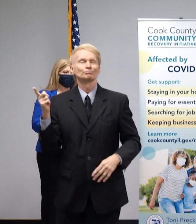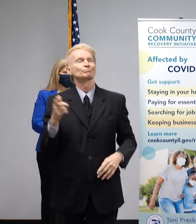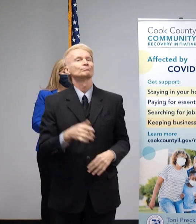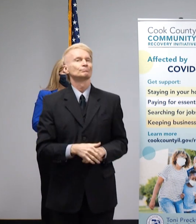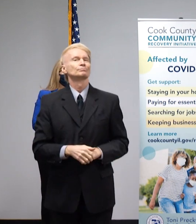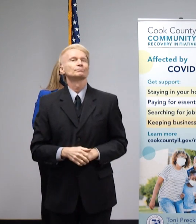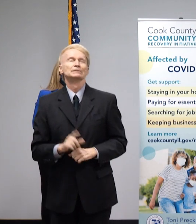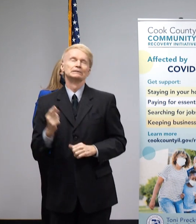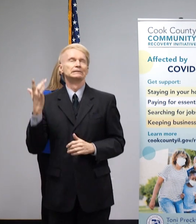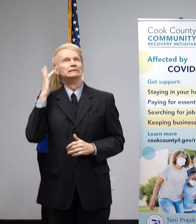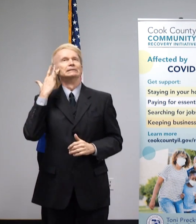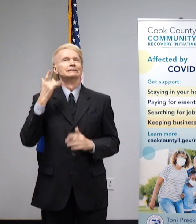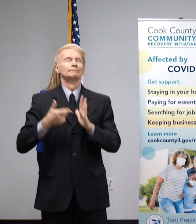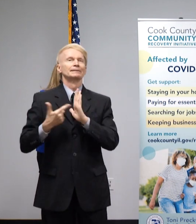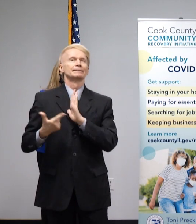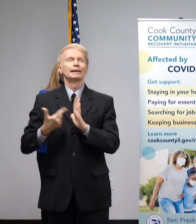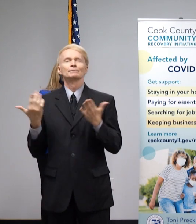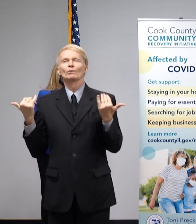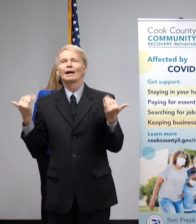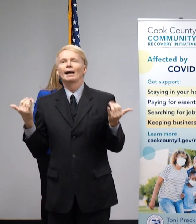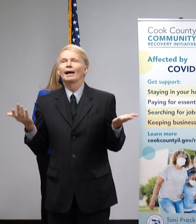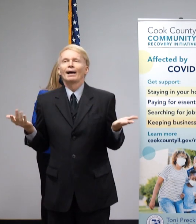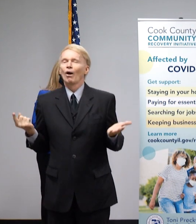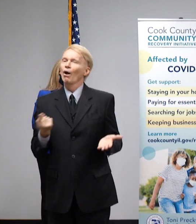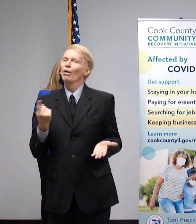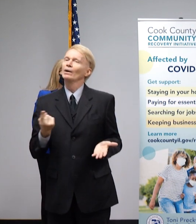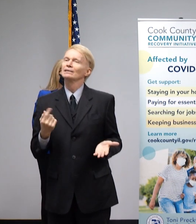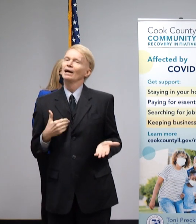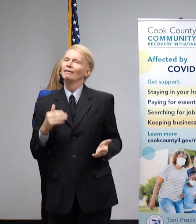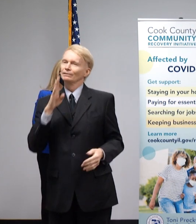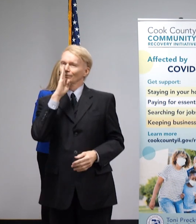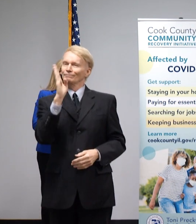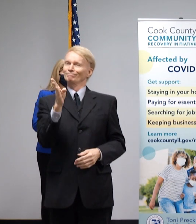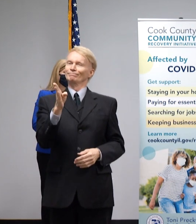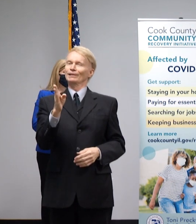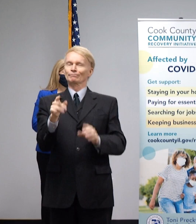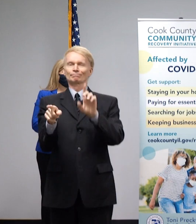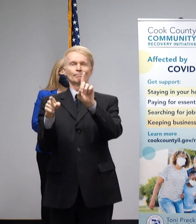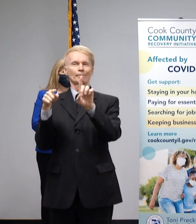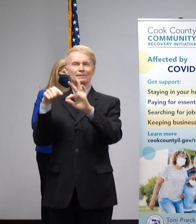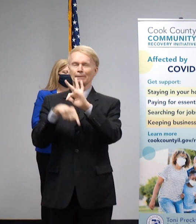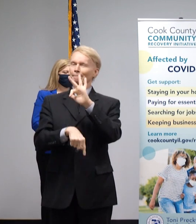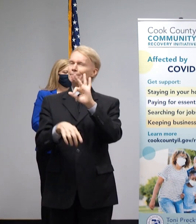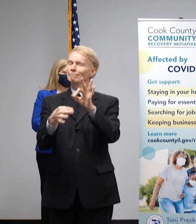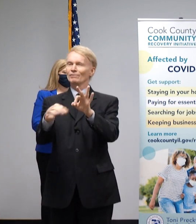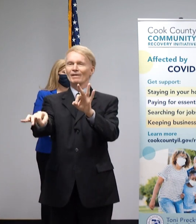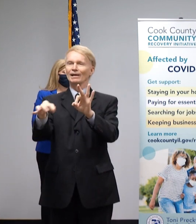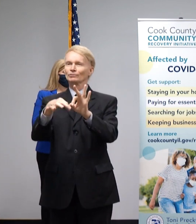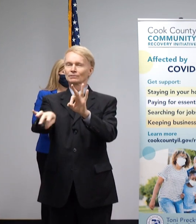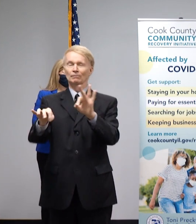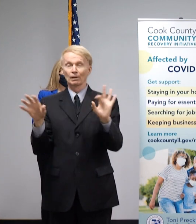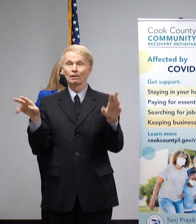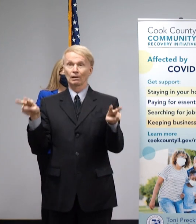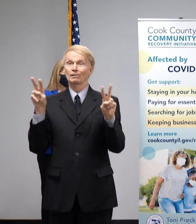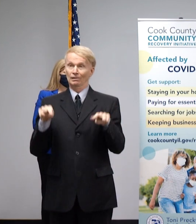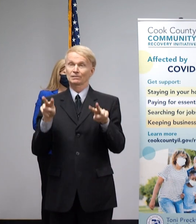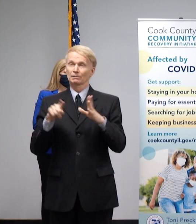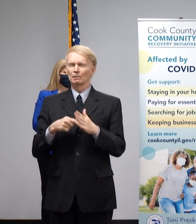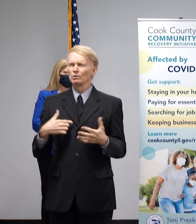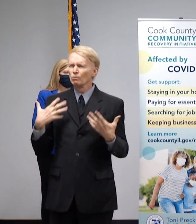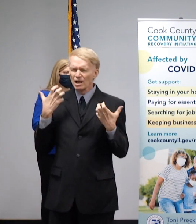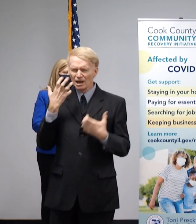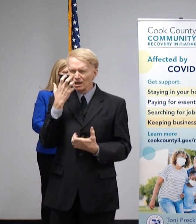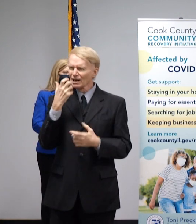sometimes annoyed me at times because he always had something very profound to say in some of the most difficult moments and sometimes you just want to be angry.